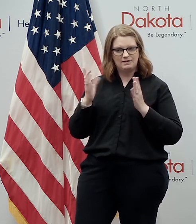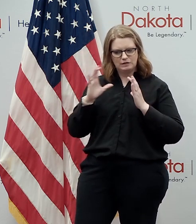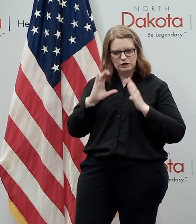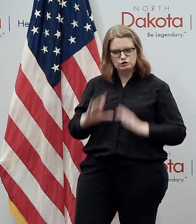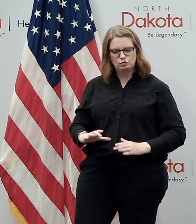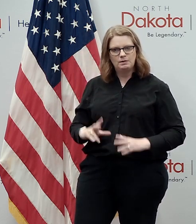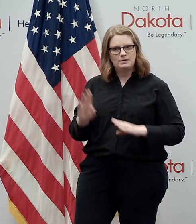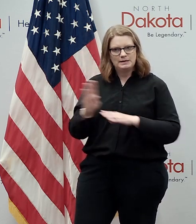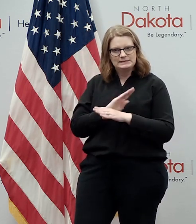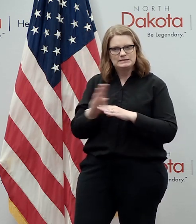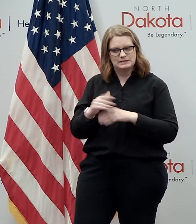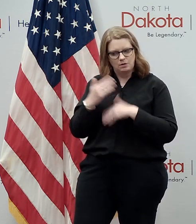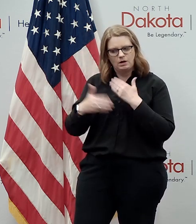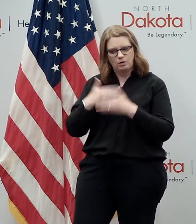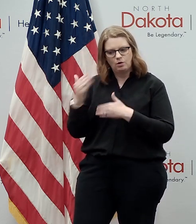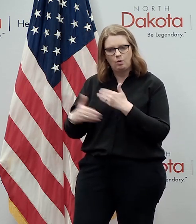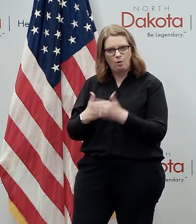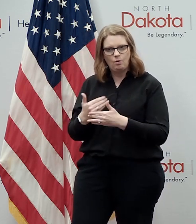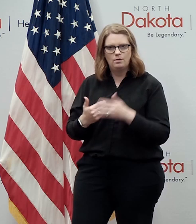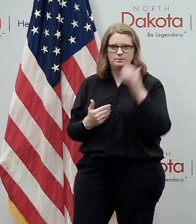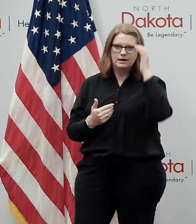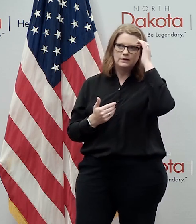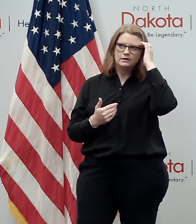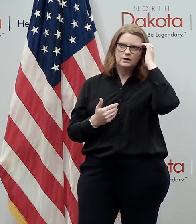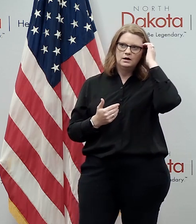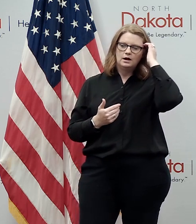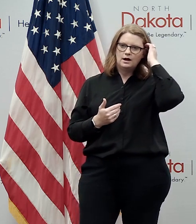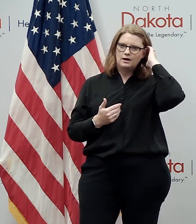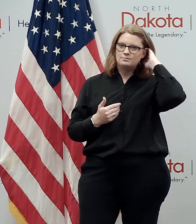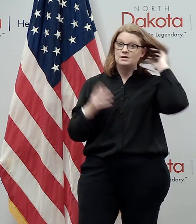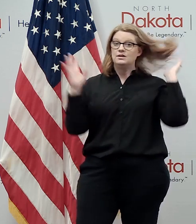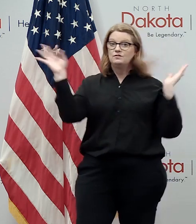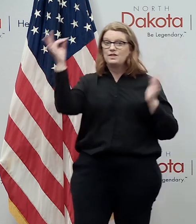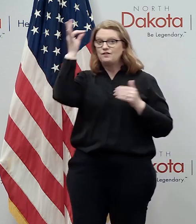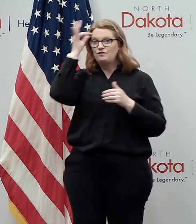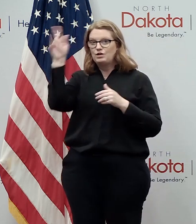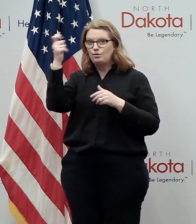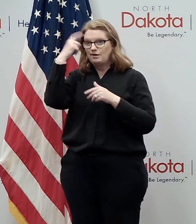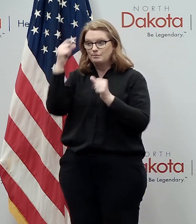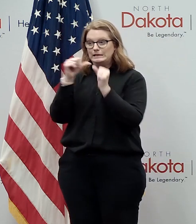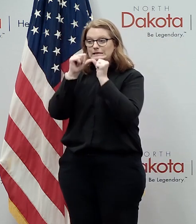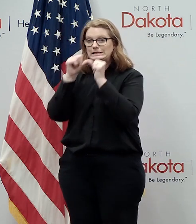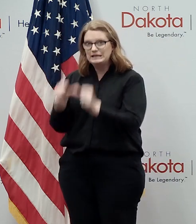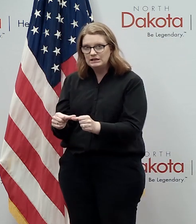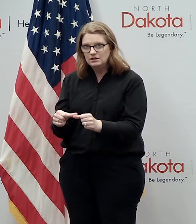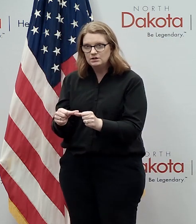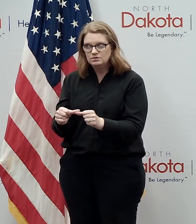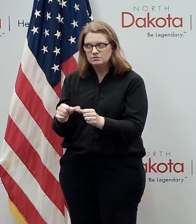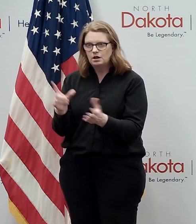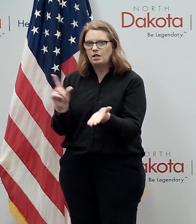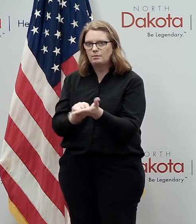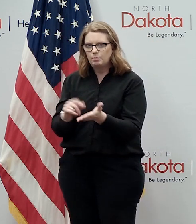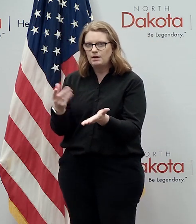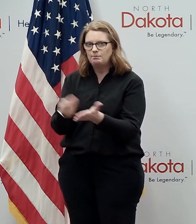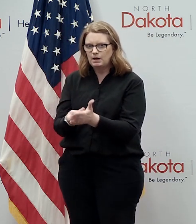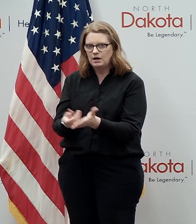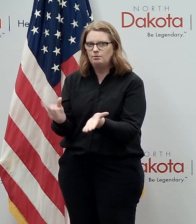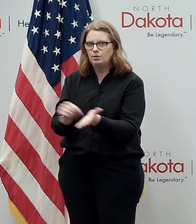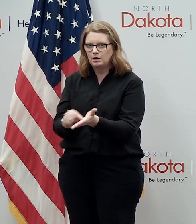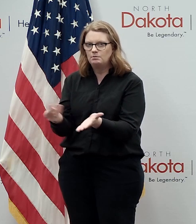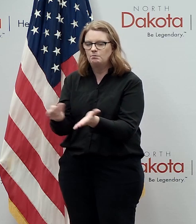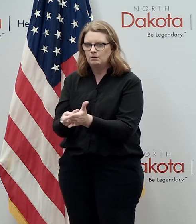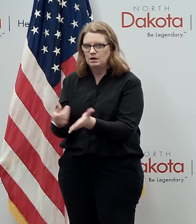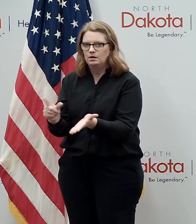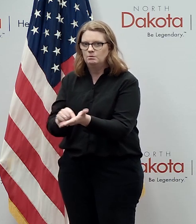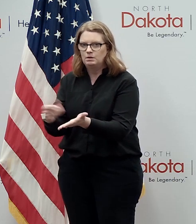want to get going, but it's not sustainable for the federal government to print money. We're only in a position